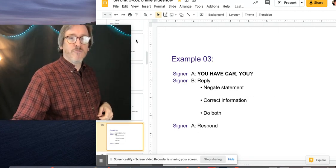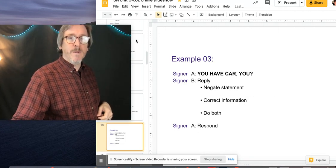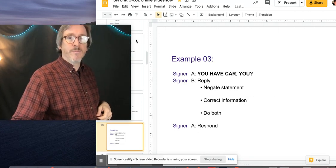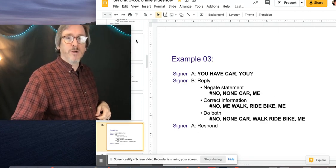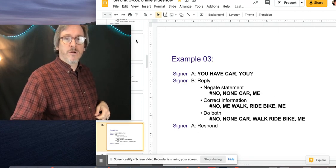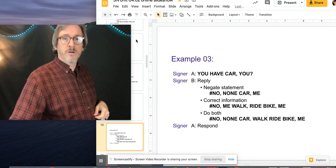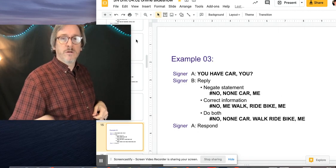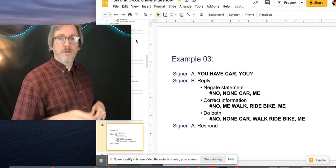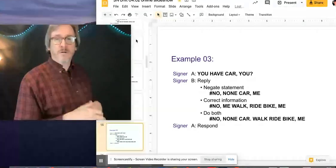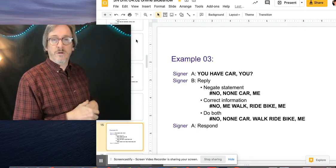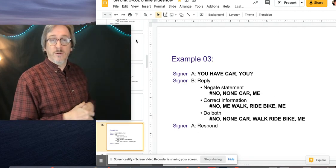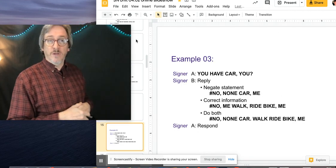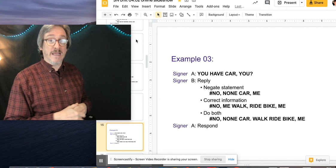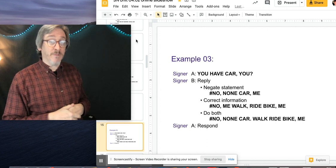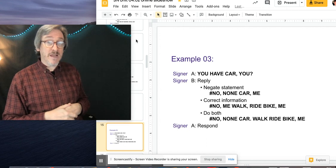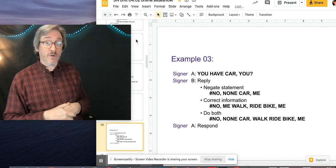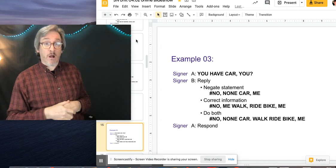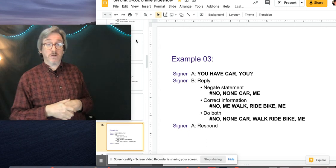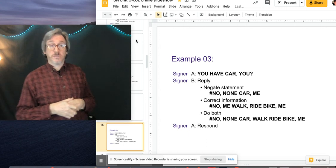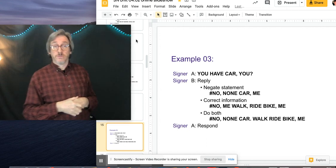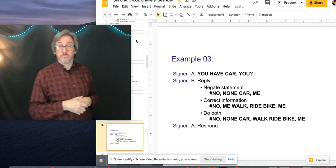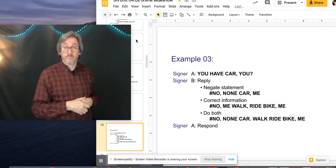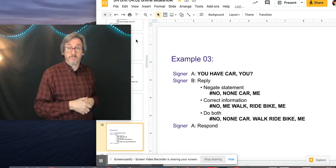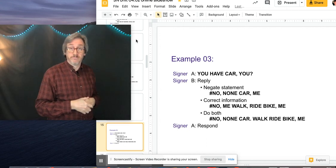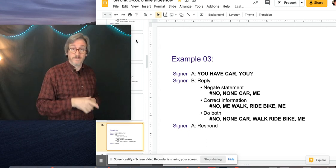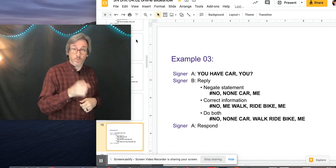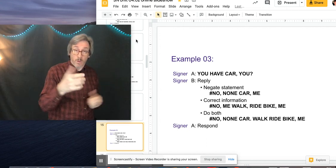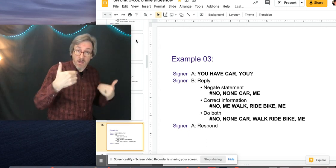And remember, it can apply to cars.